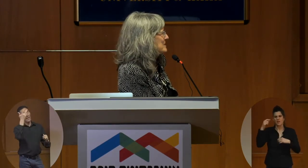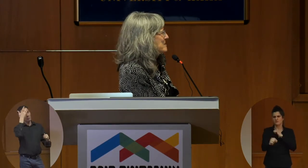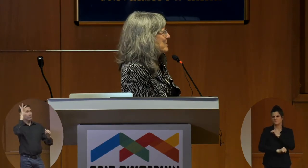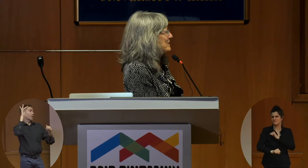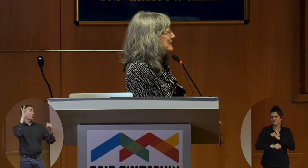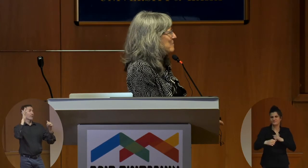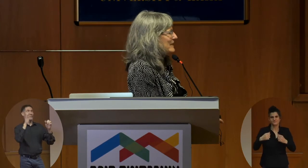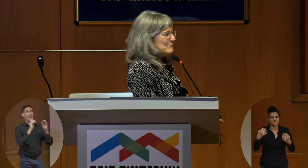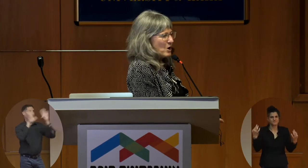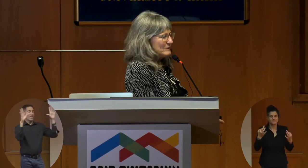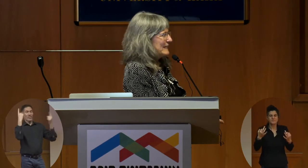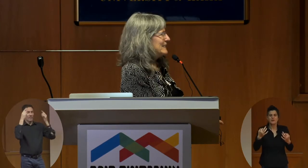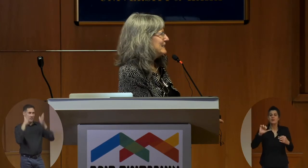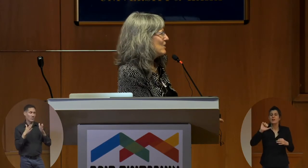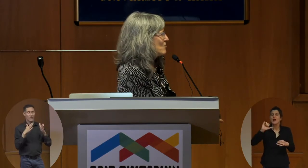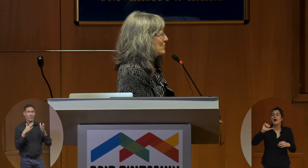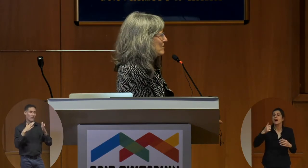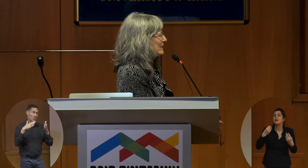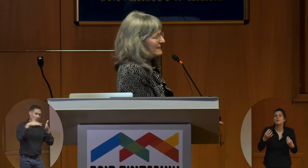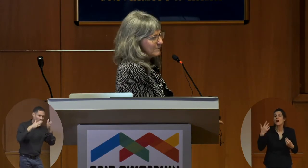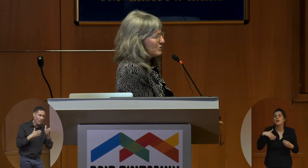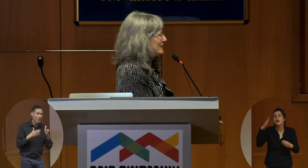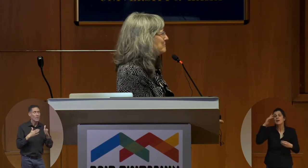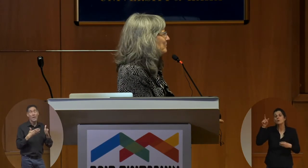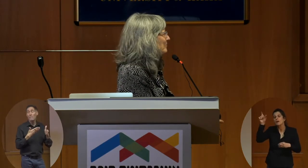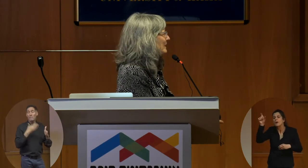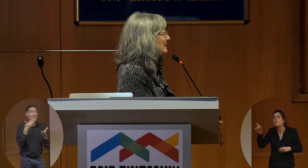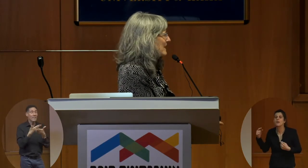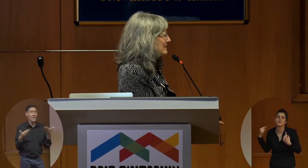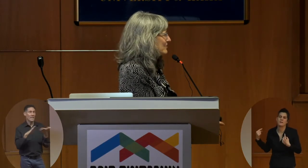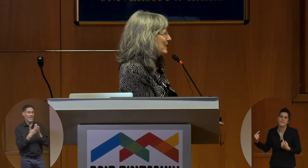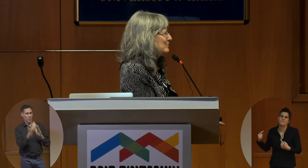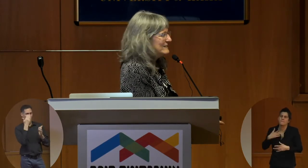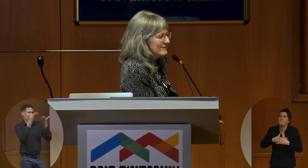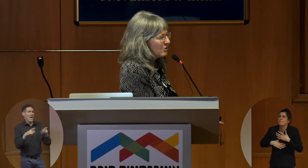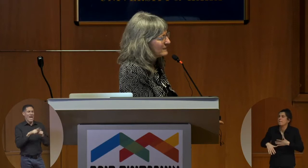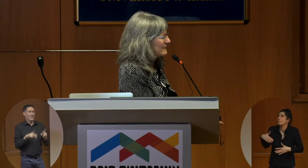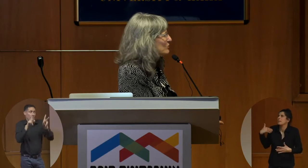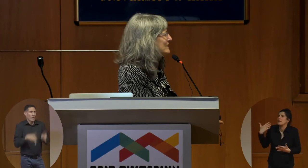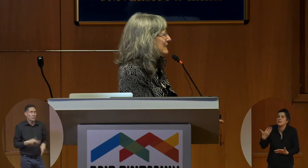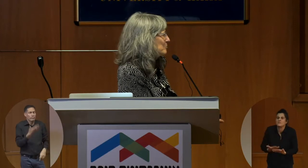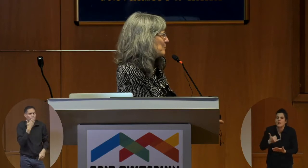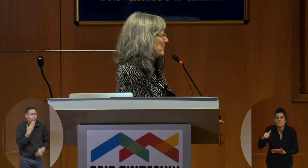But really, the best part was getting to know Irid as a person, kind, generous, always interested in people.